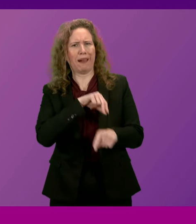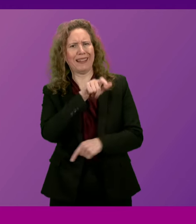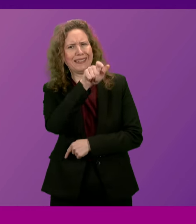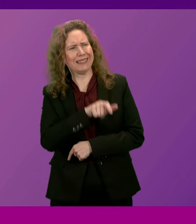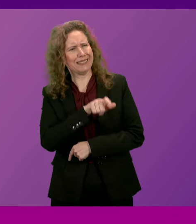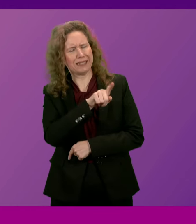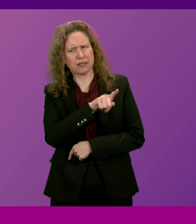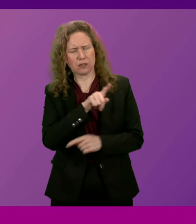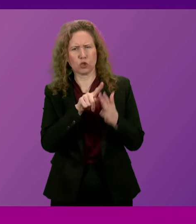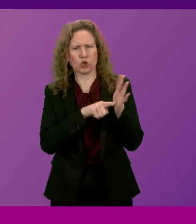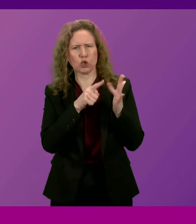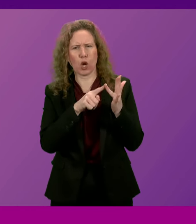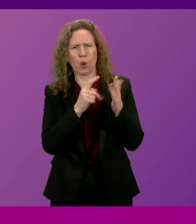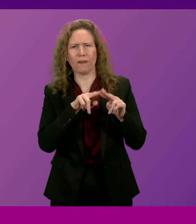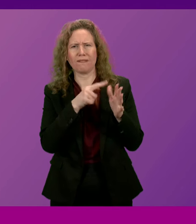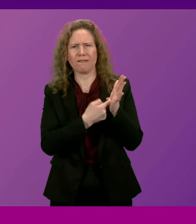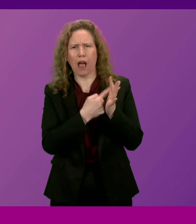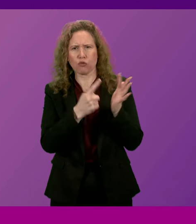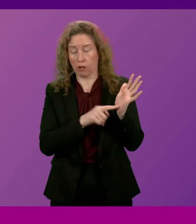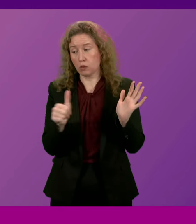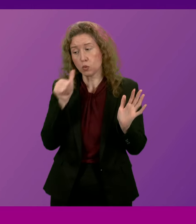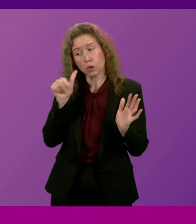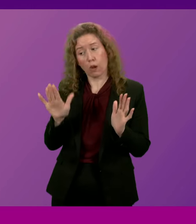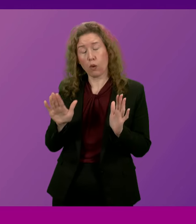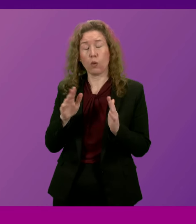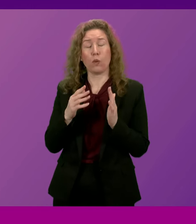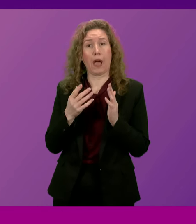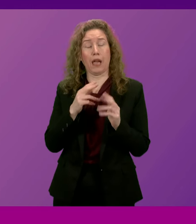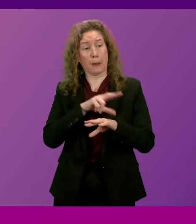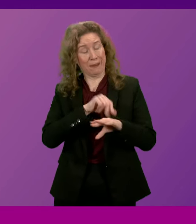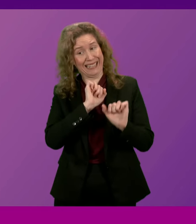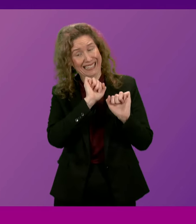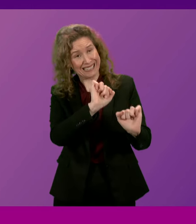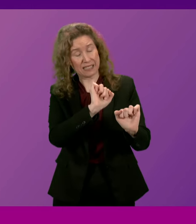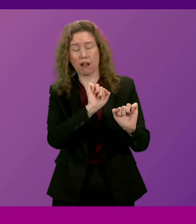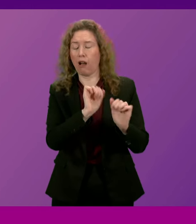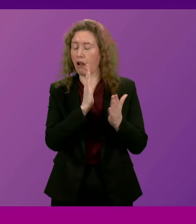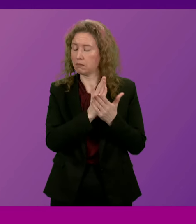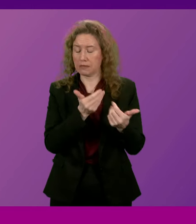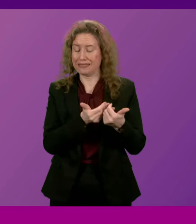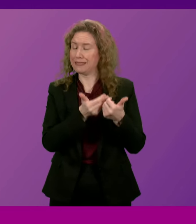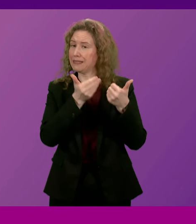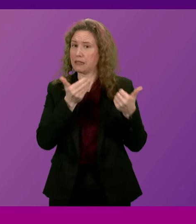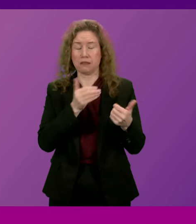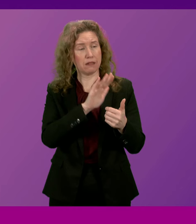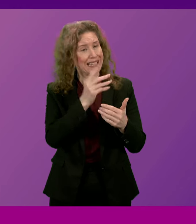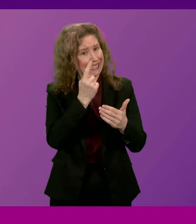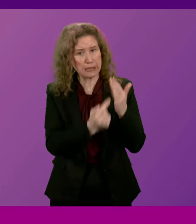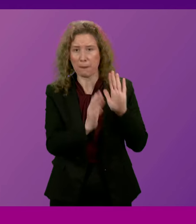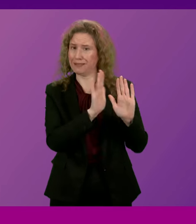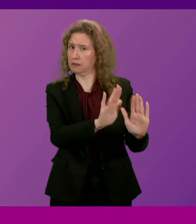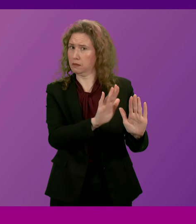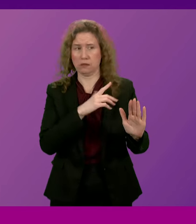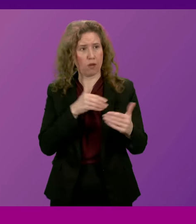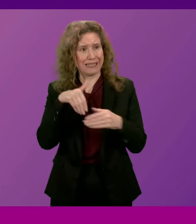again, Mr Ross will appreciate that the police operate with absolute operational independence